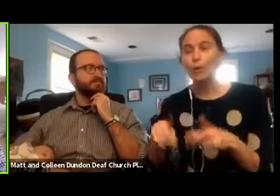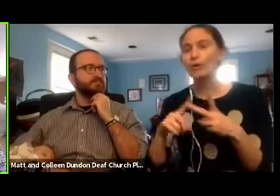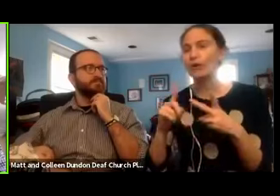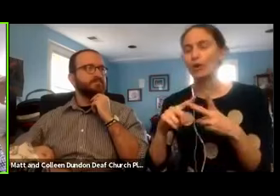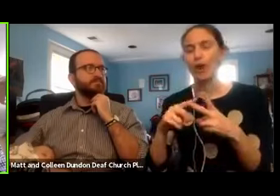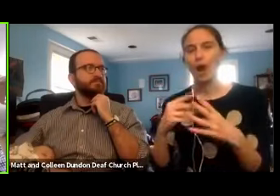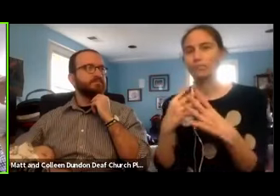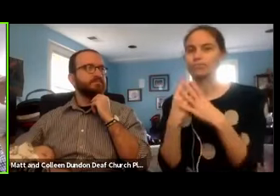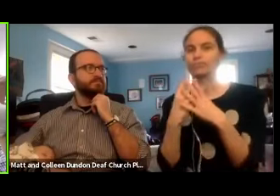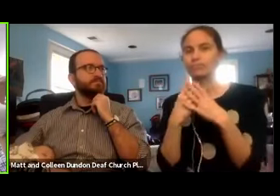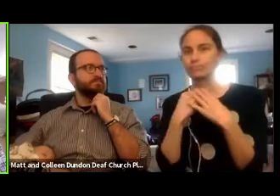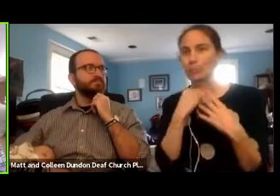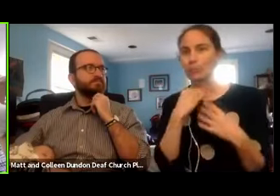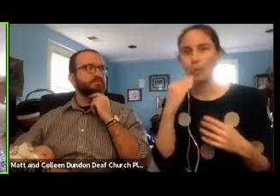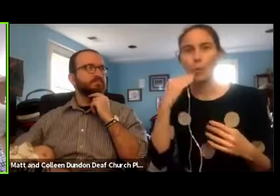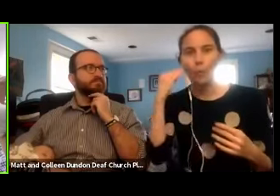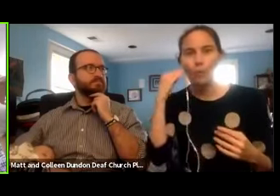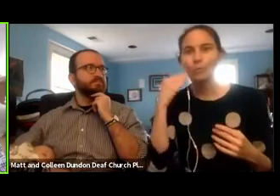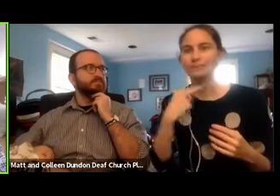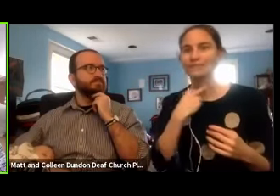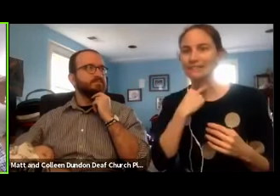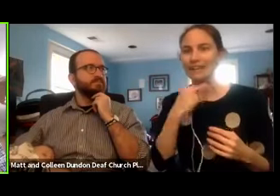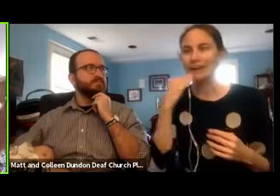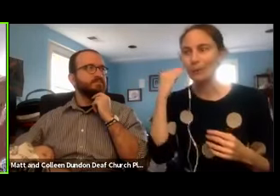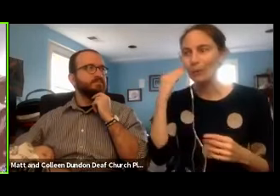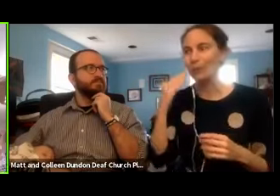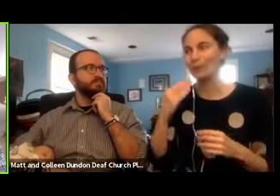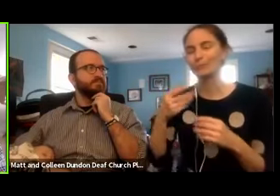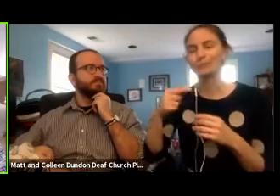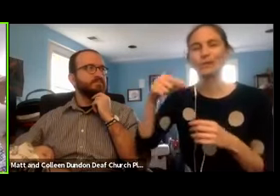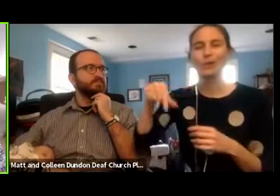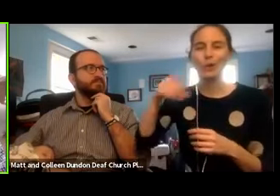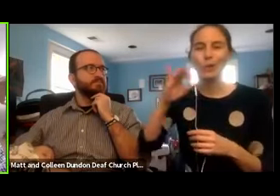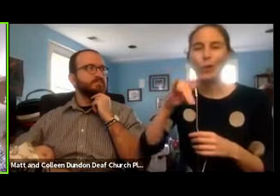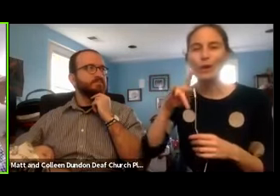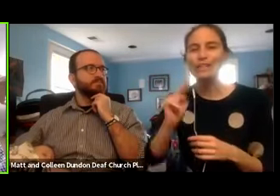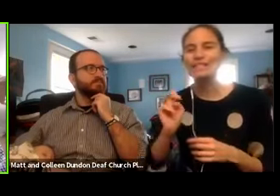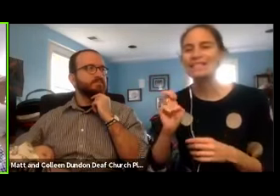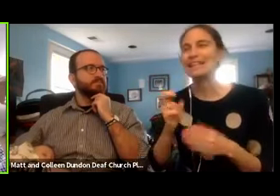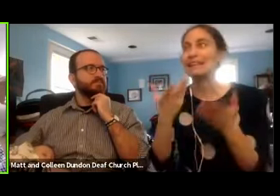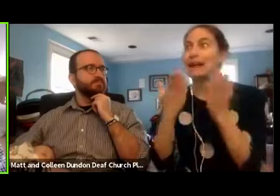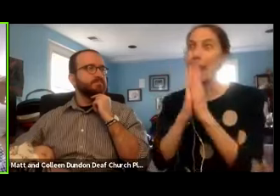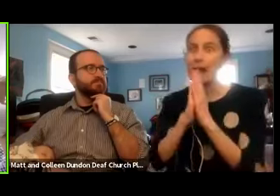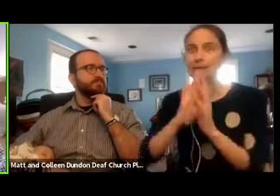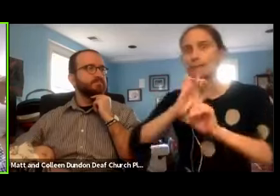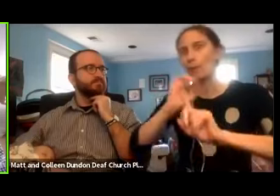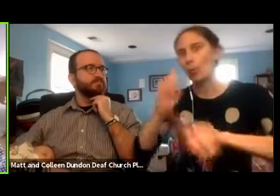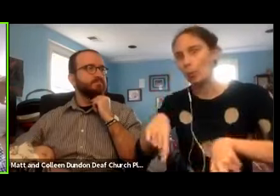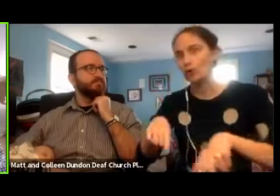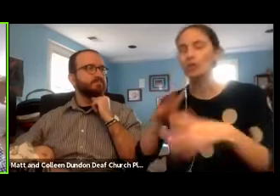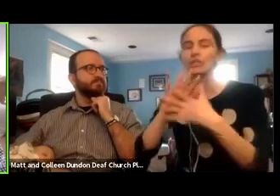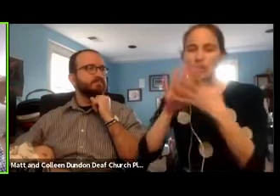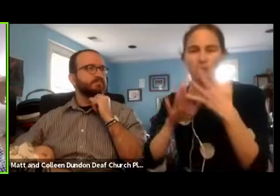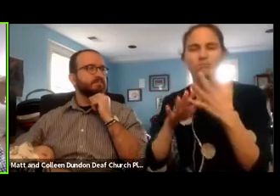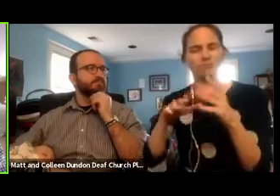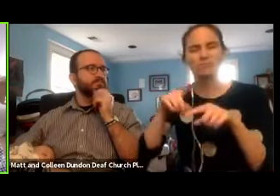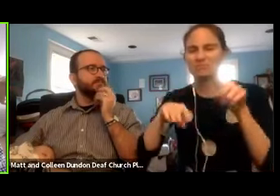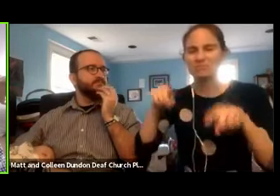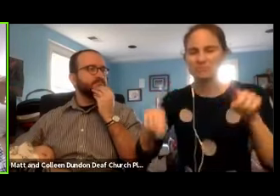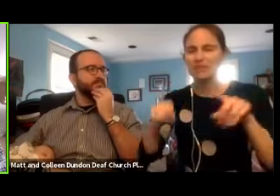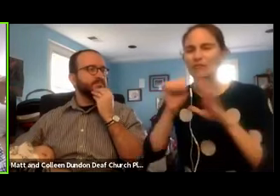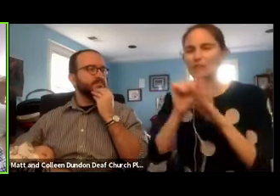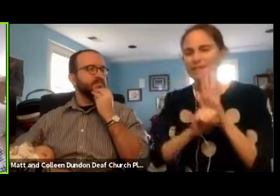-to-quarters, quarantine-esque orders, every state is different, that we should just meet together and pray during this time.